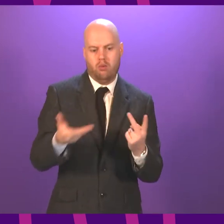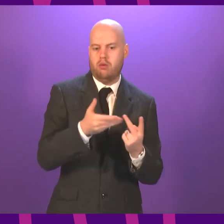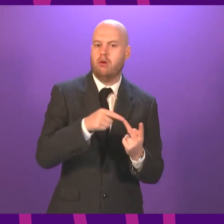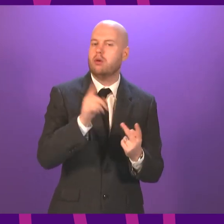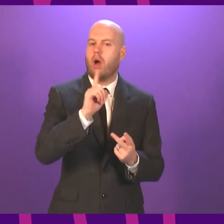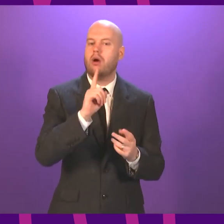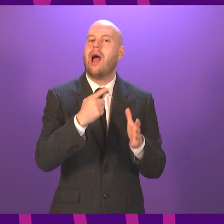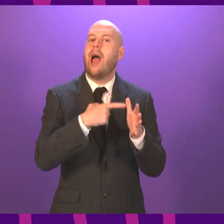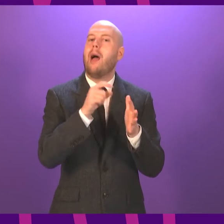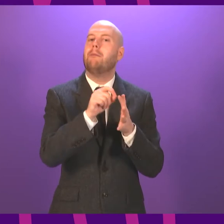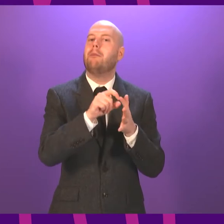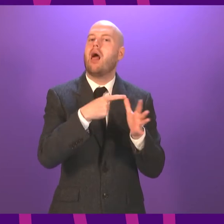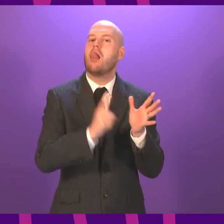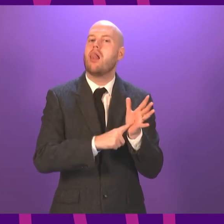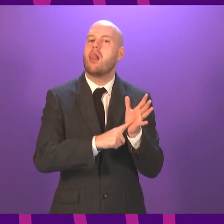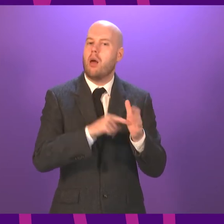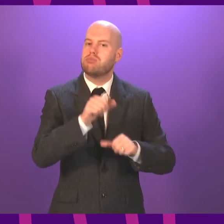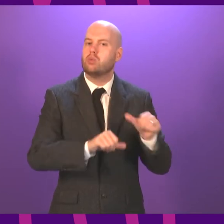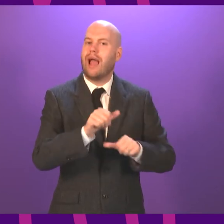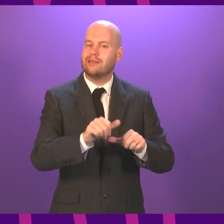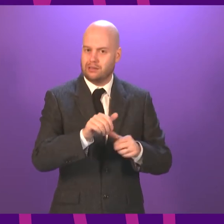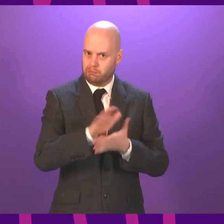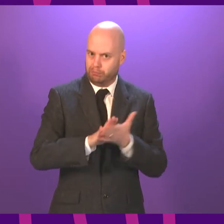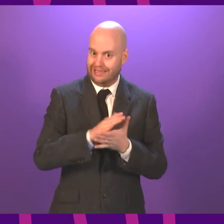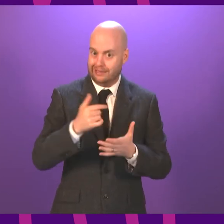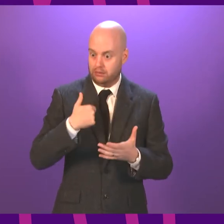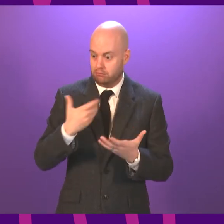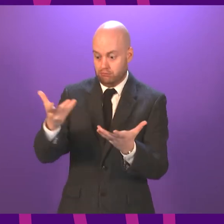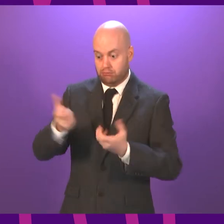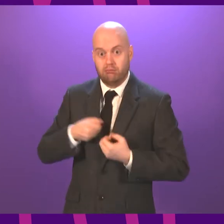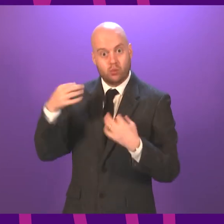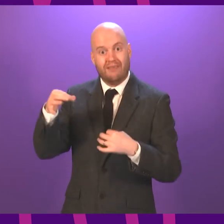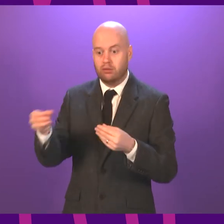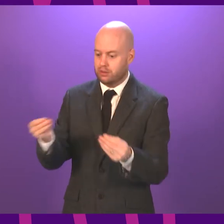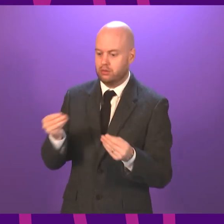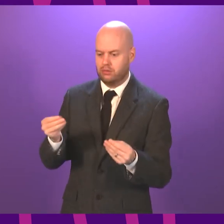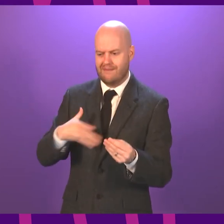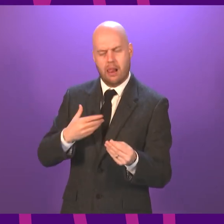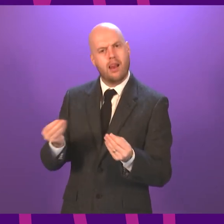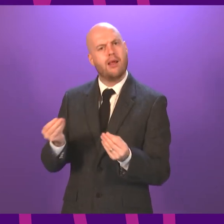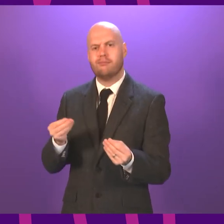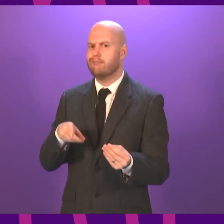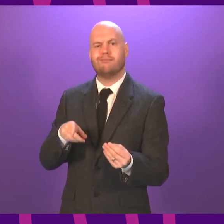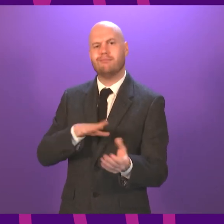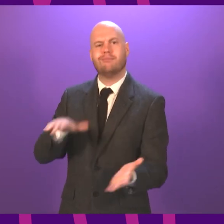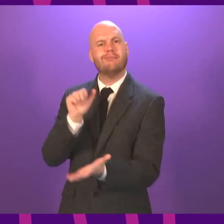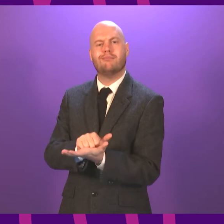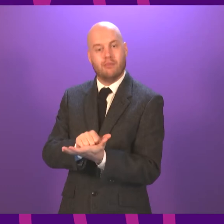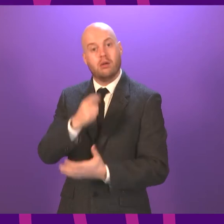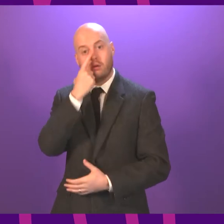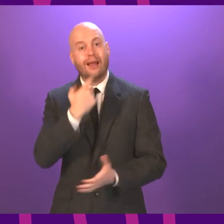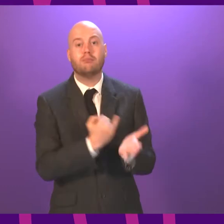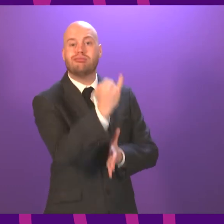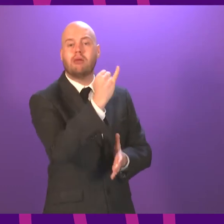a direct right of appeal, free of charge. There have been some very difficult decisions to take around, for